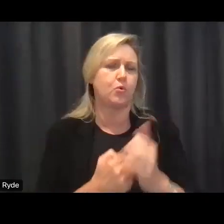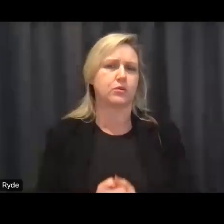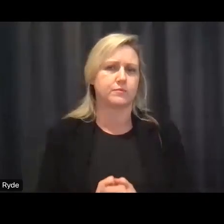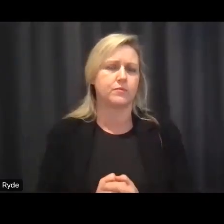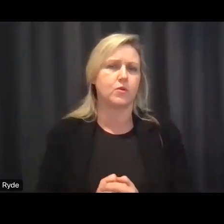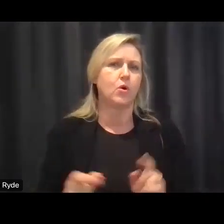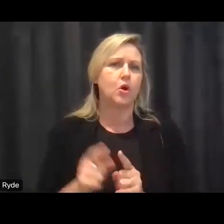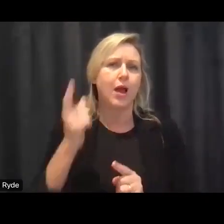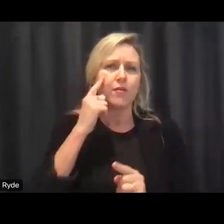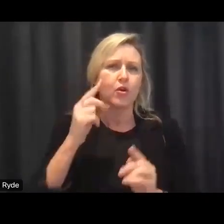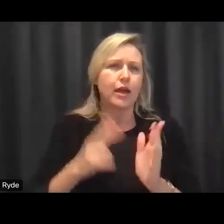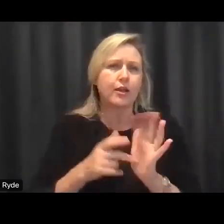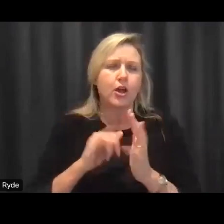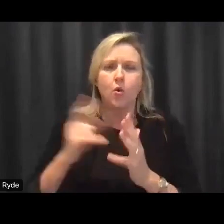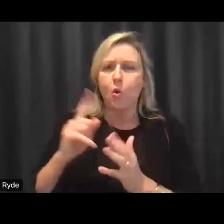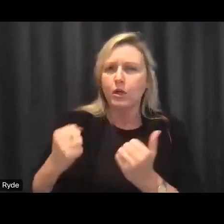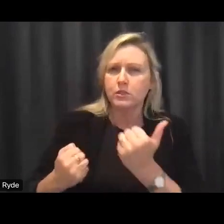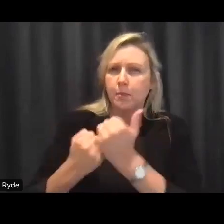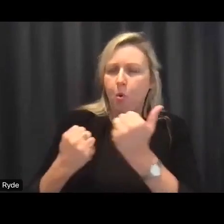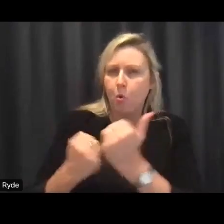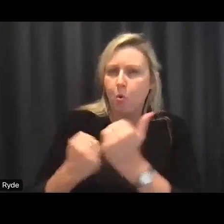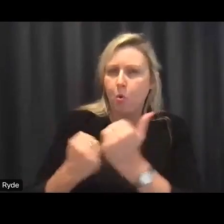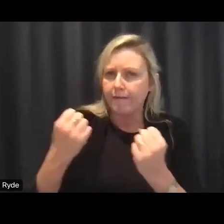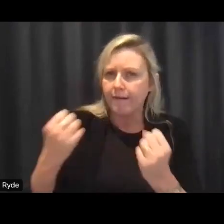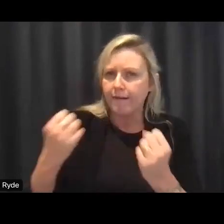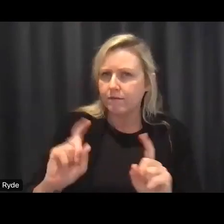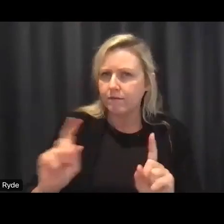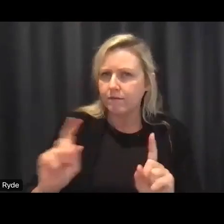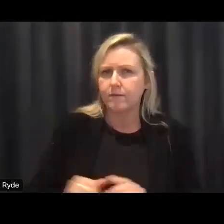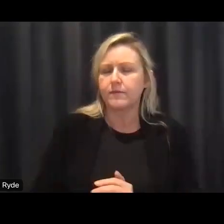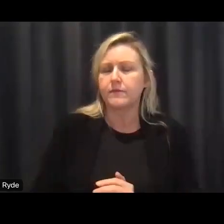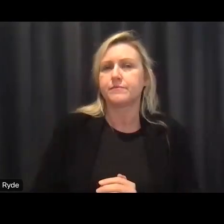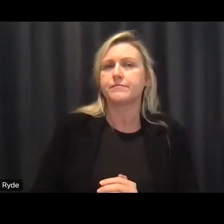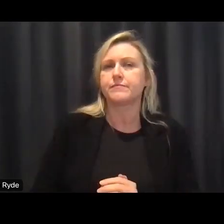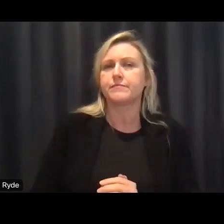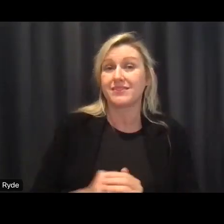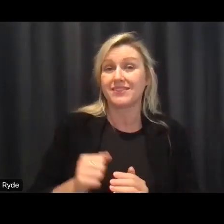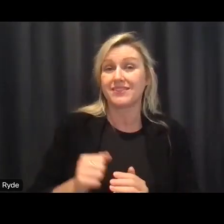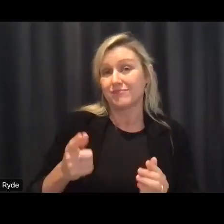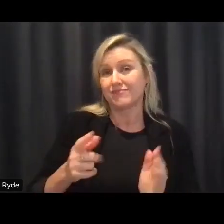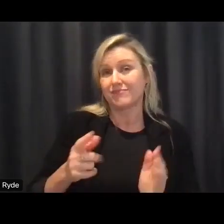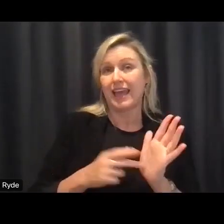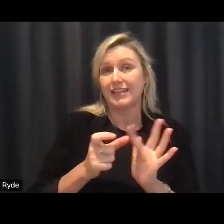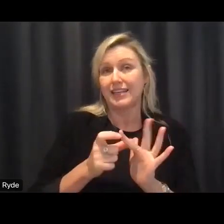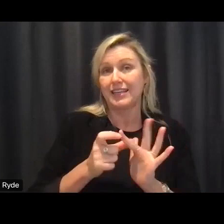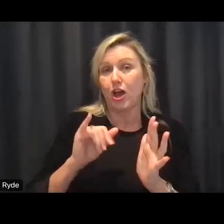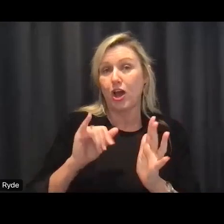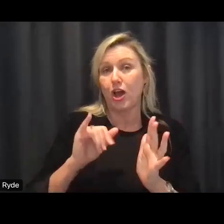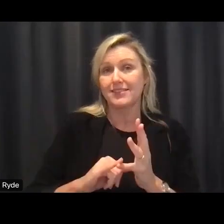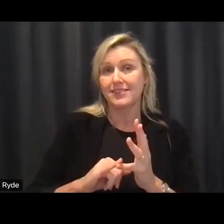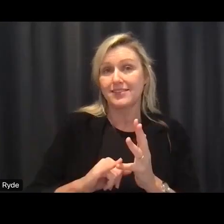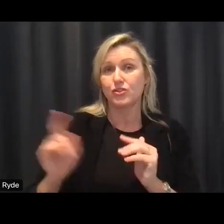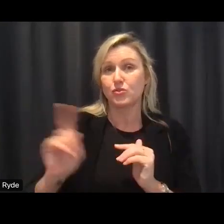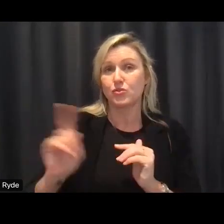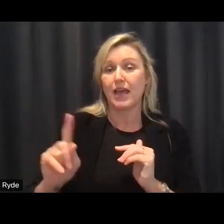participants because as many of you know the ndis today is an oasis in the desert